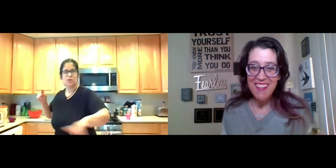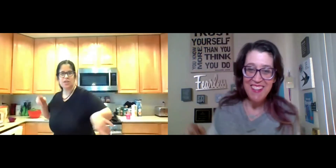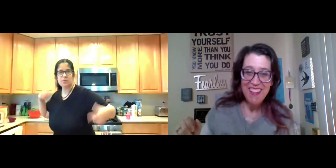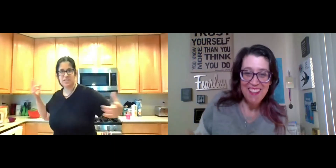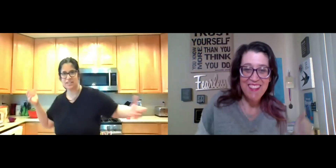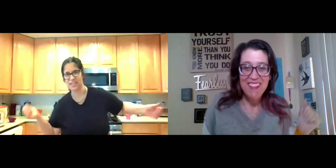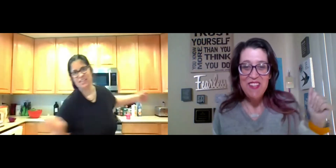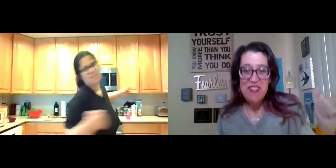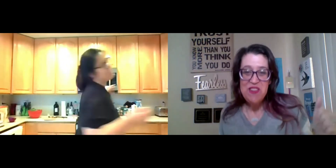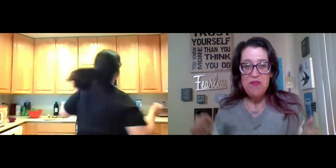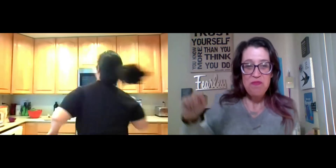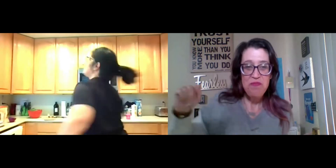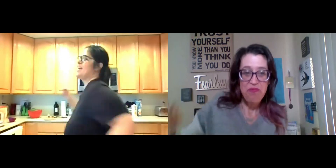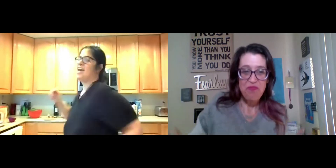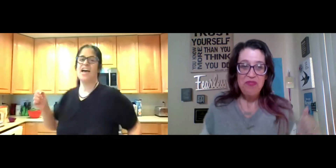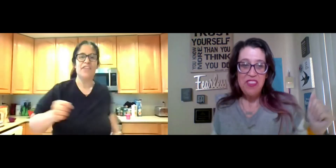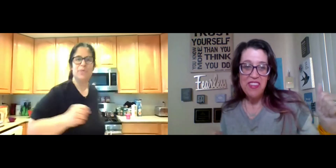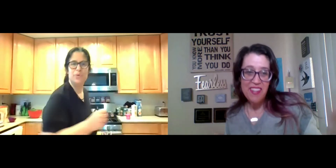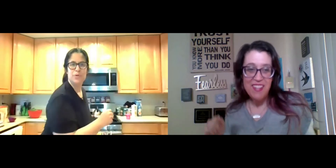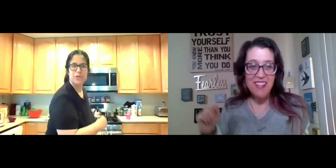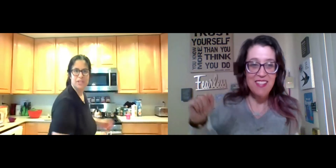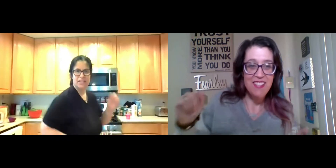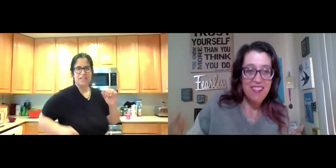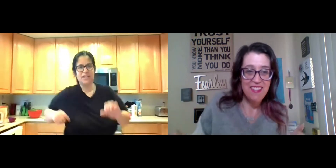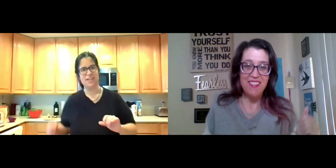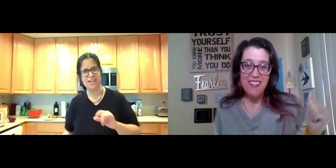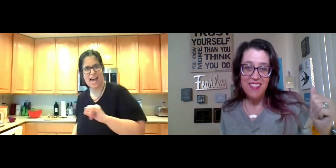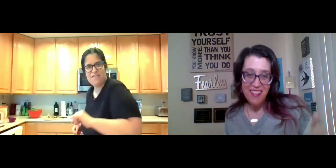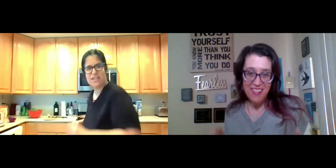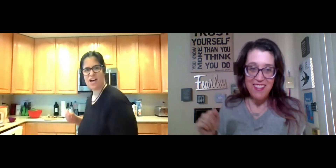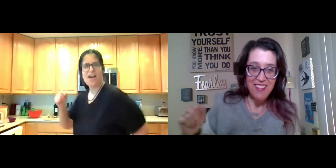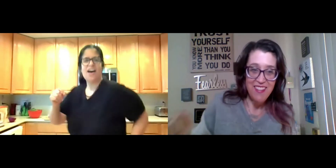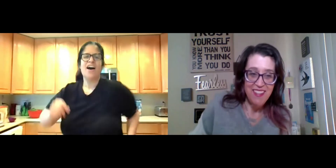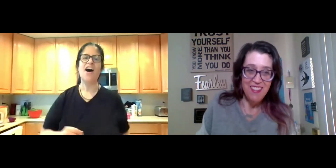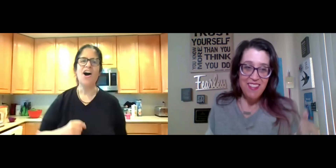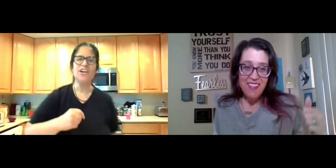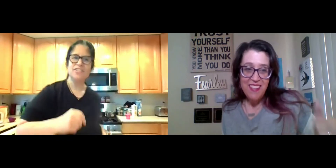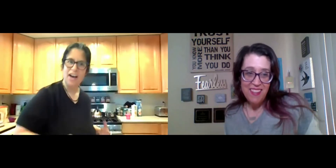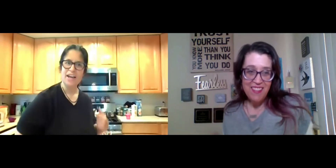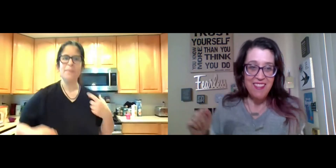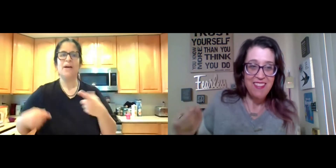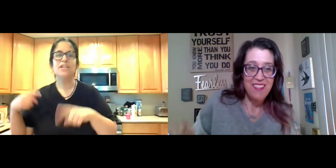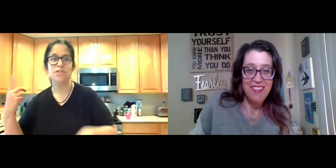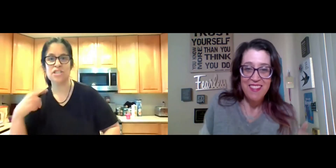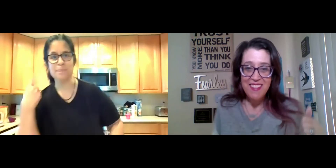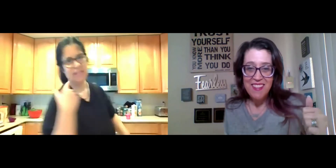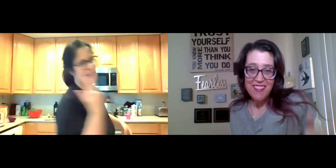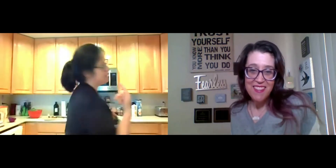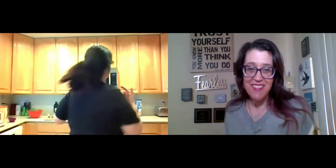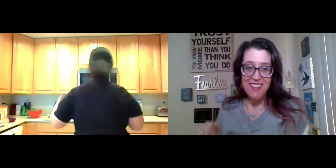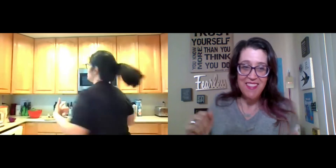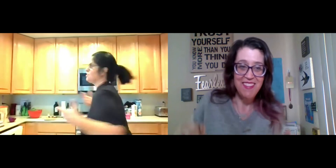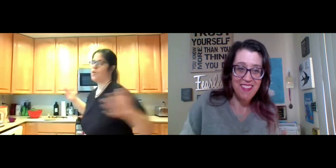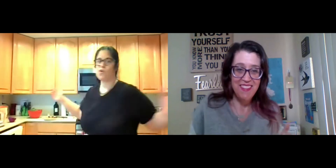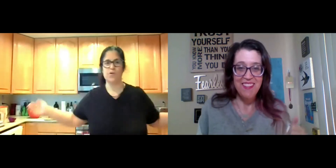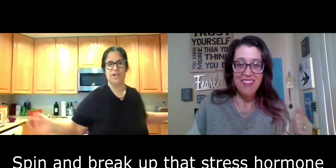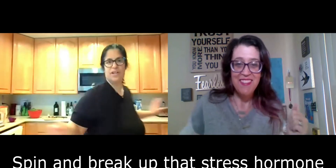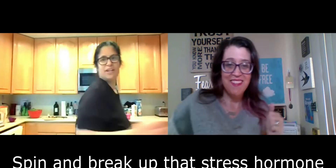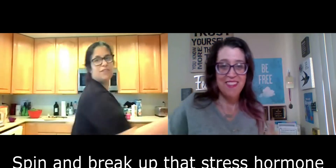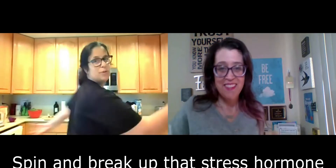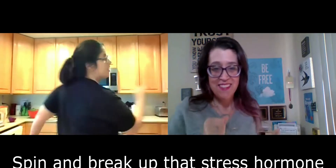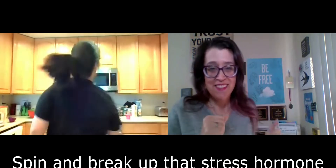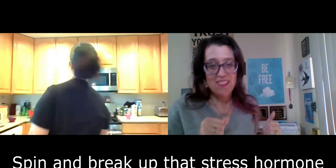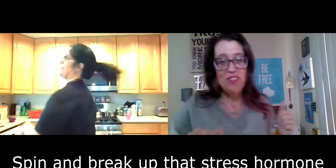So they would get kids that were really having a hard time to spin. So